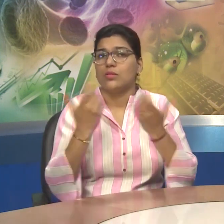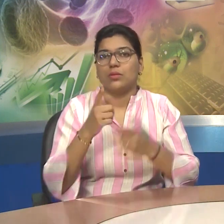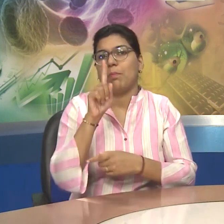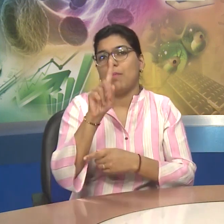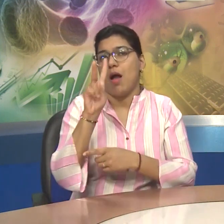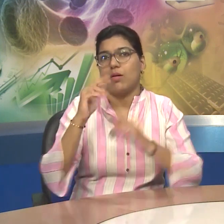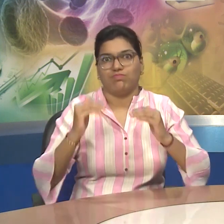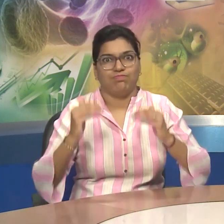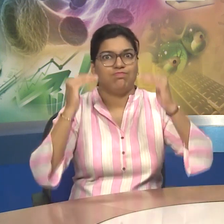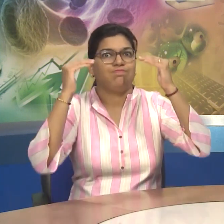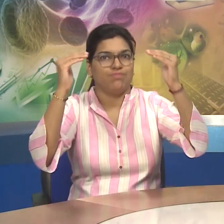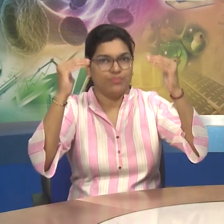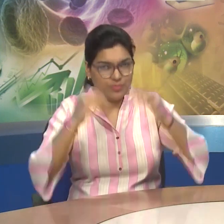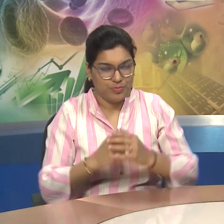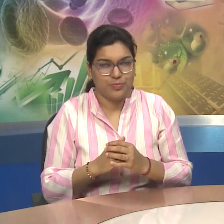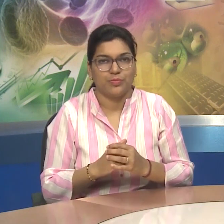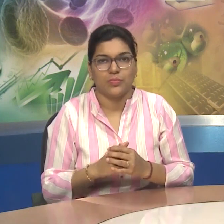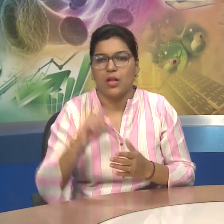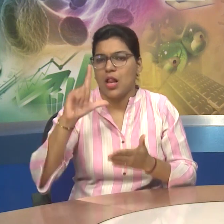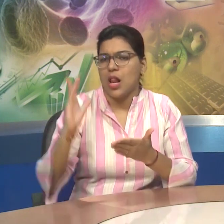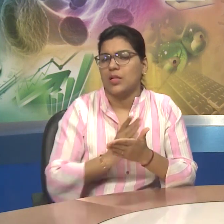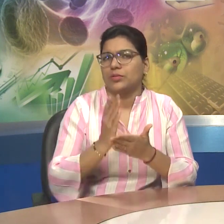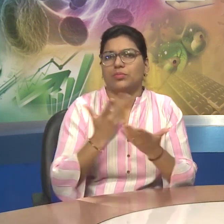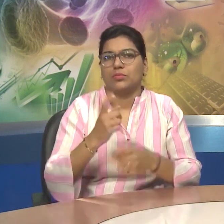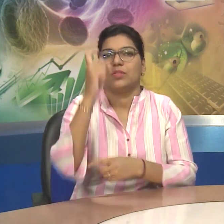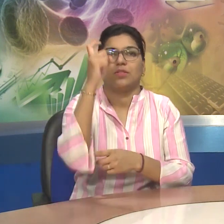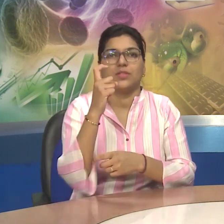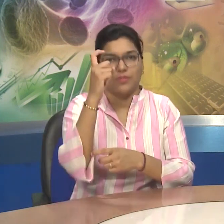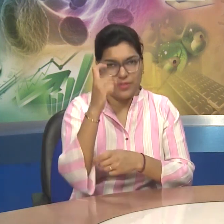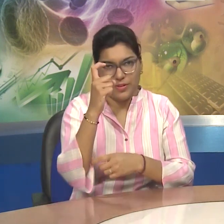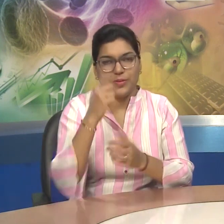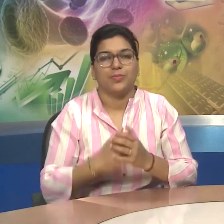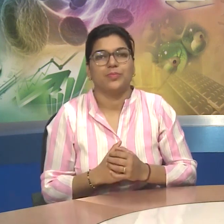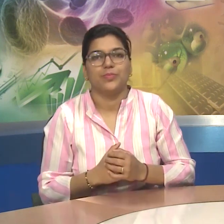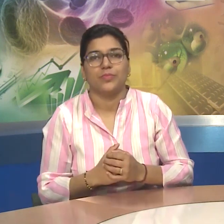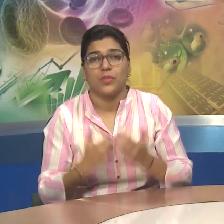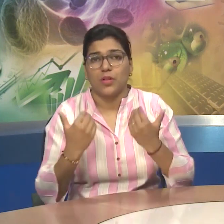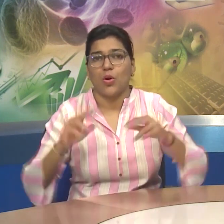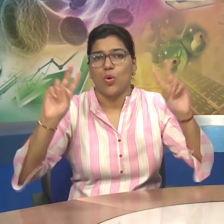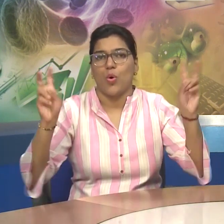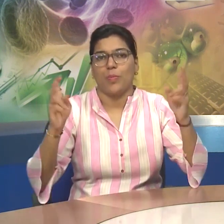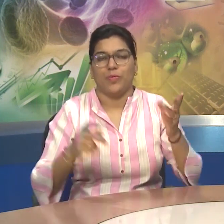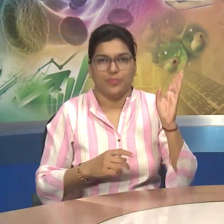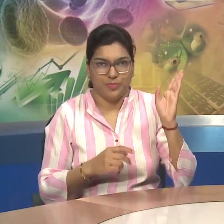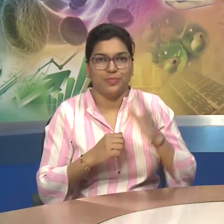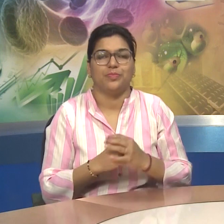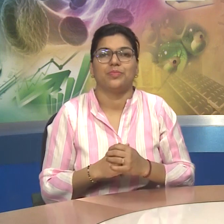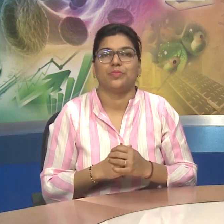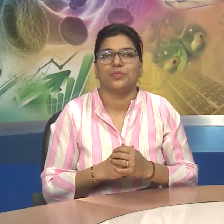for Senior Secondary Level Lesson 7, the